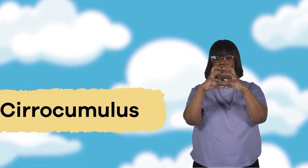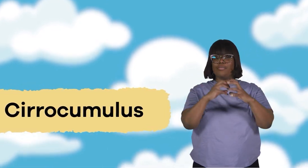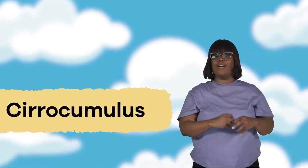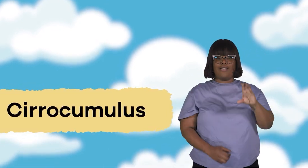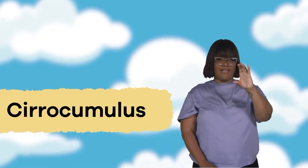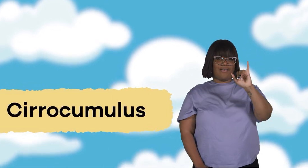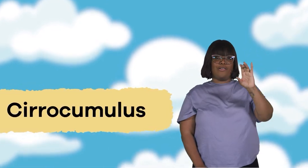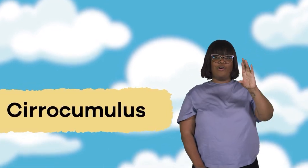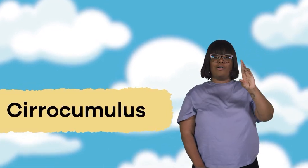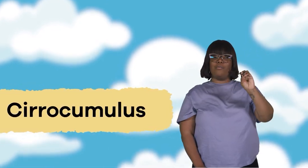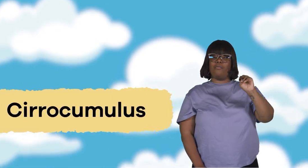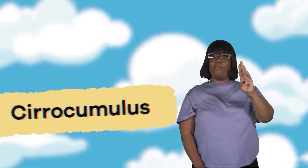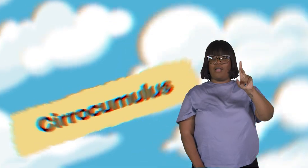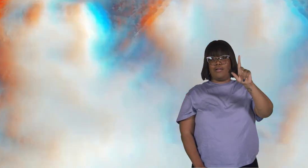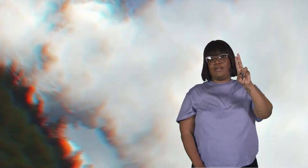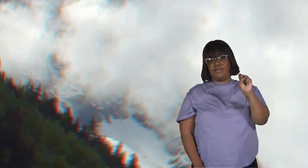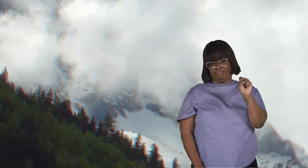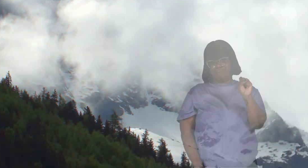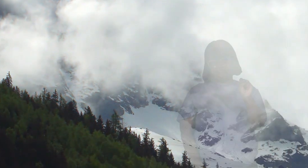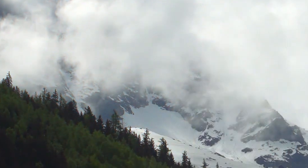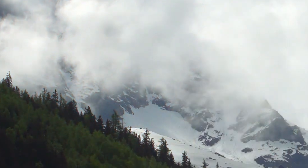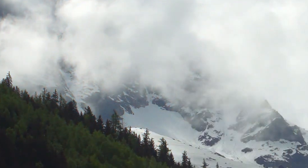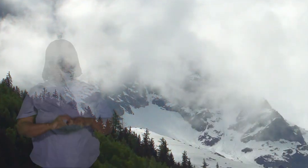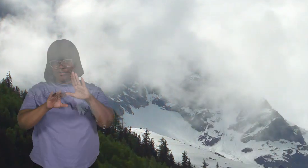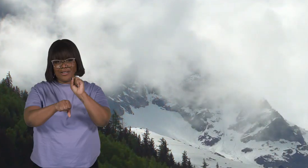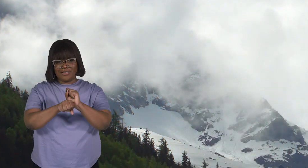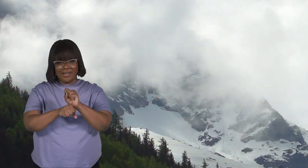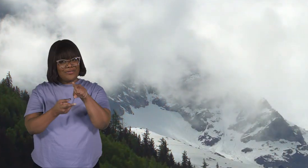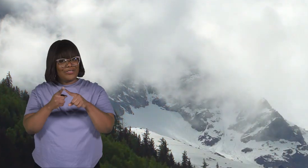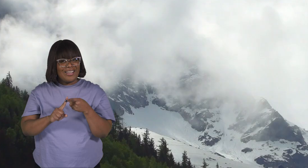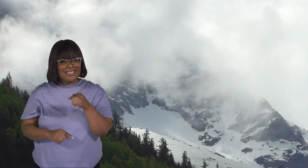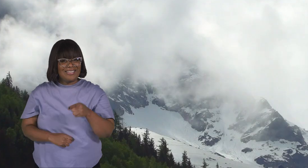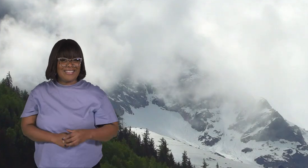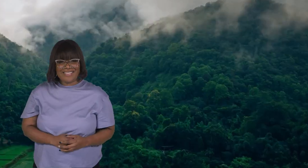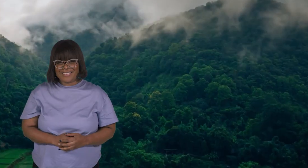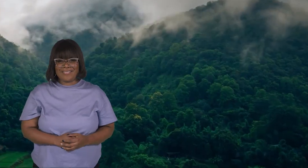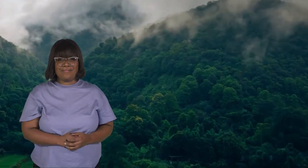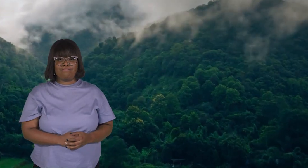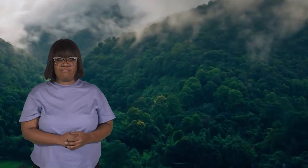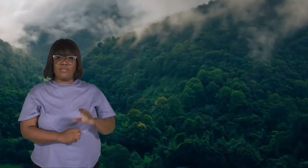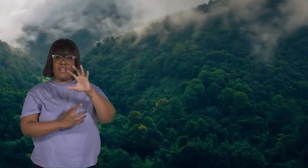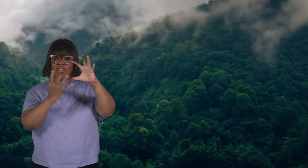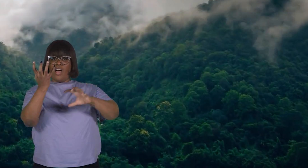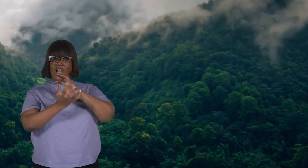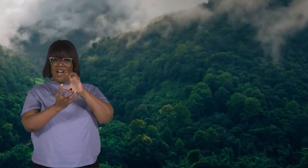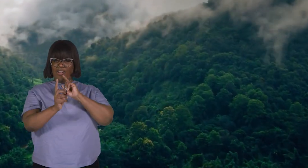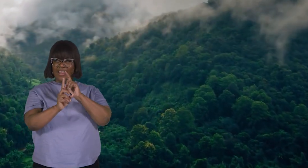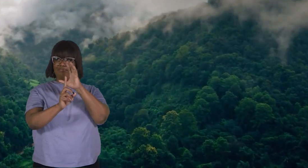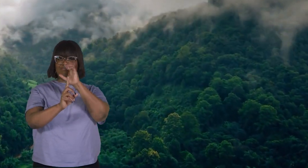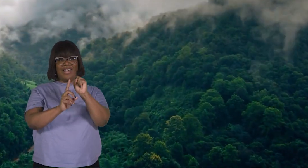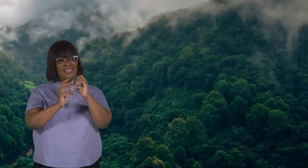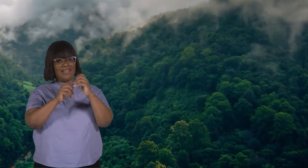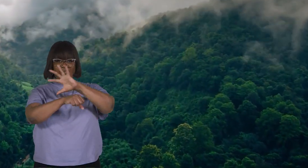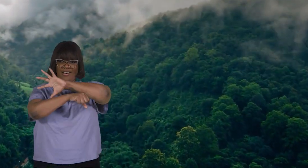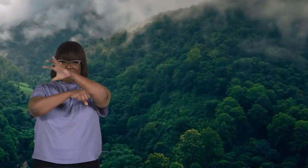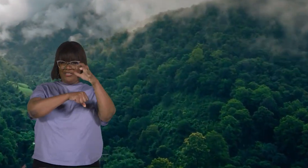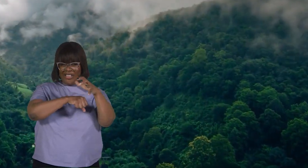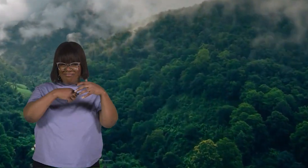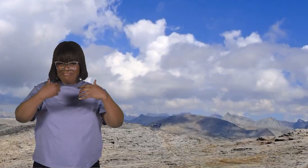Serocumulus. Great job, friends! Clouds are an interesting atmospheric phenomenon that